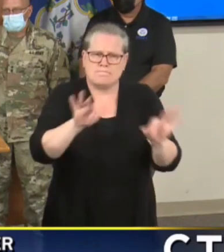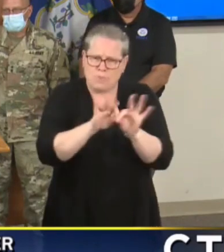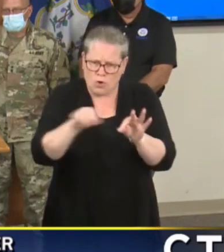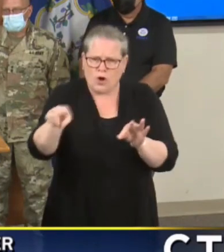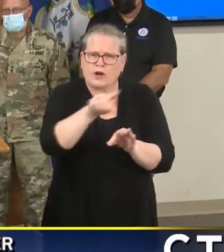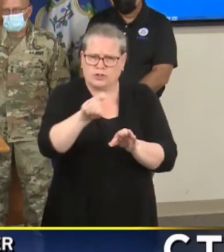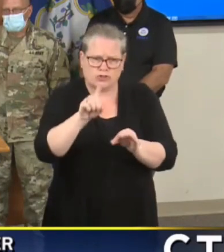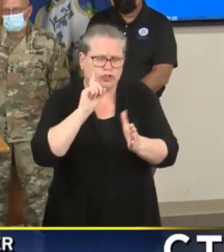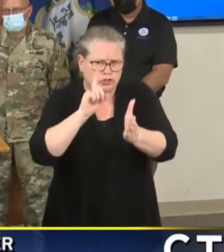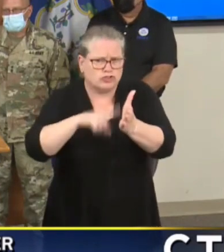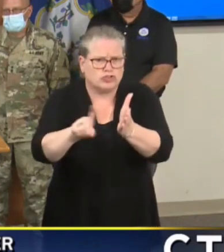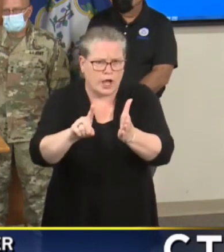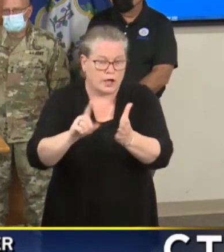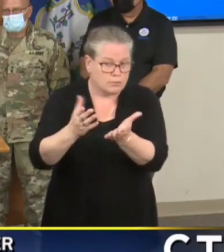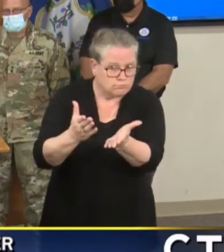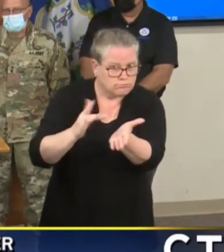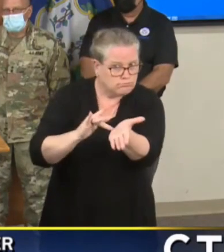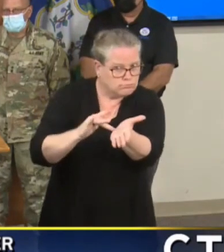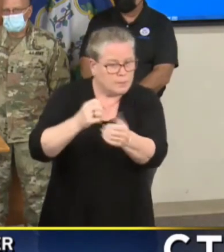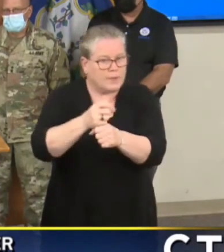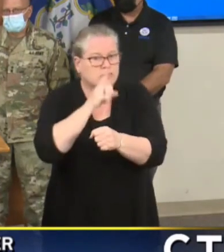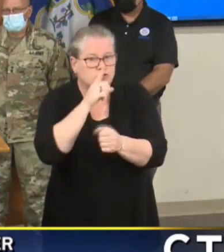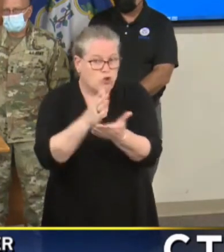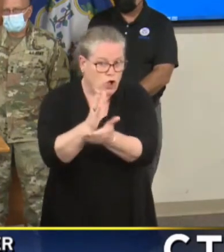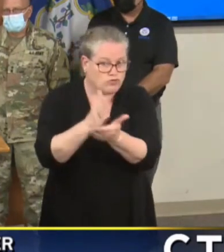really important to do as we prepare.